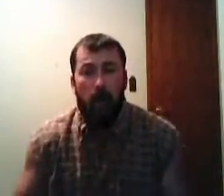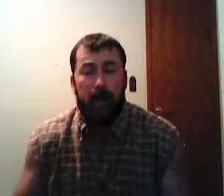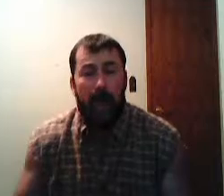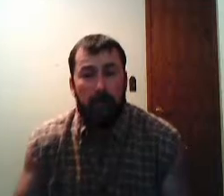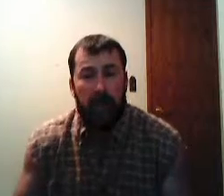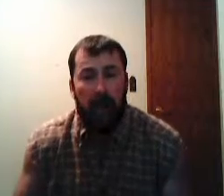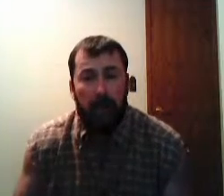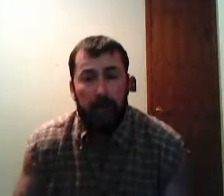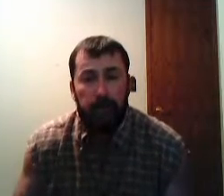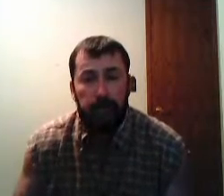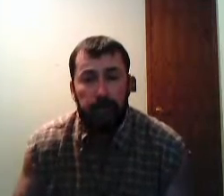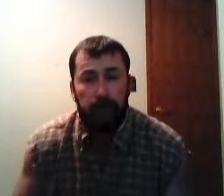camel's hair